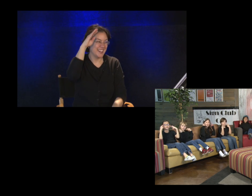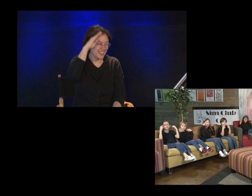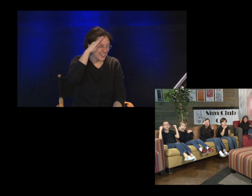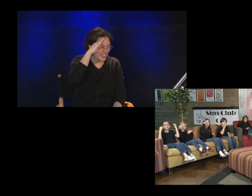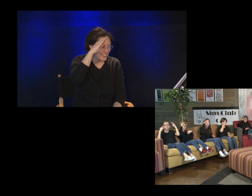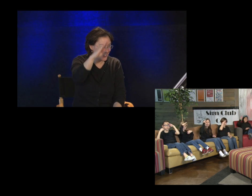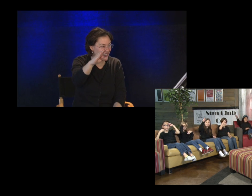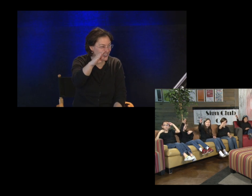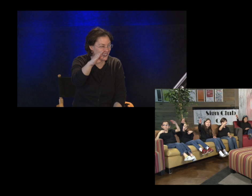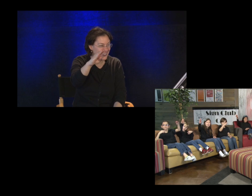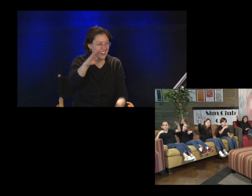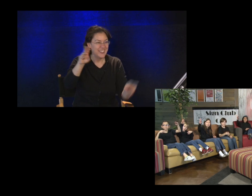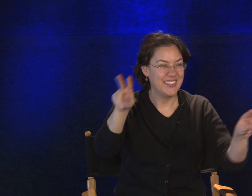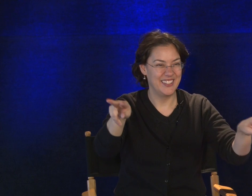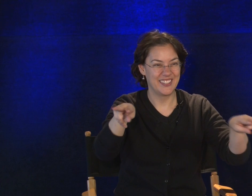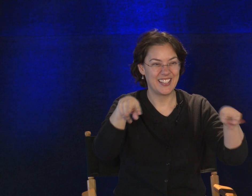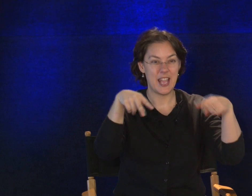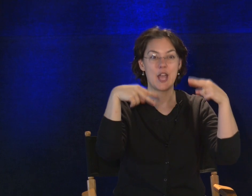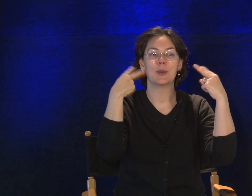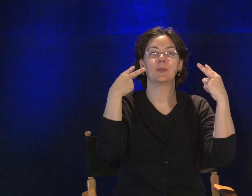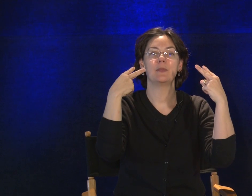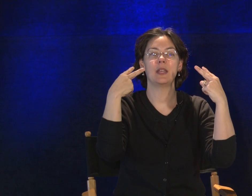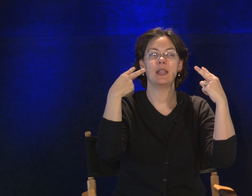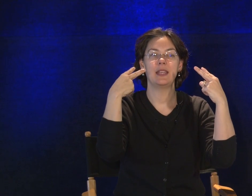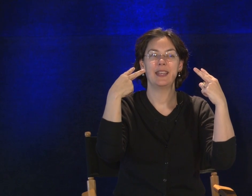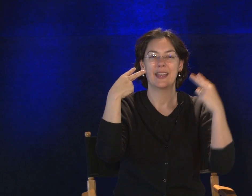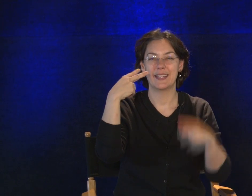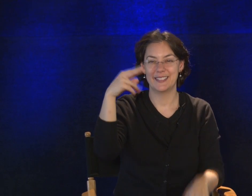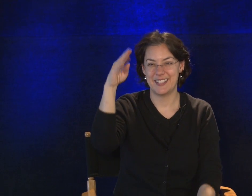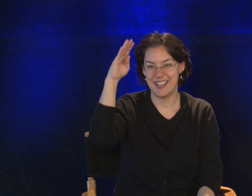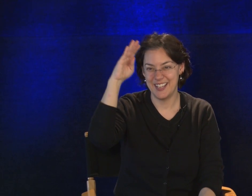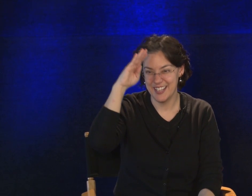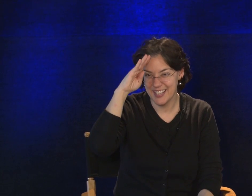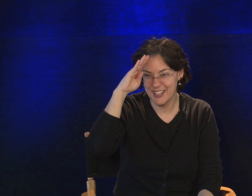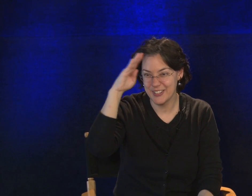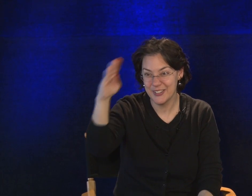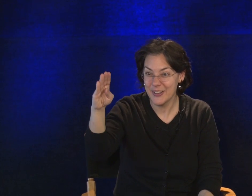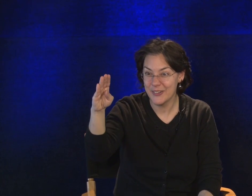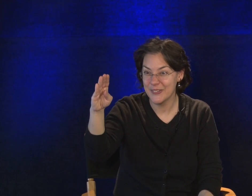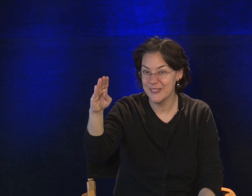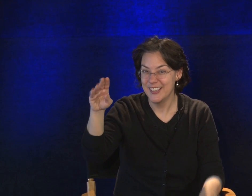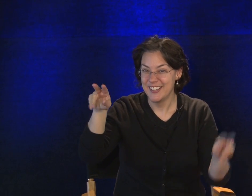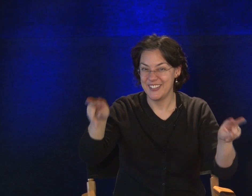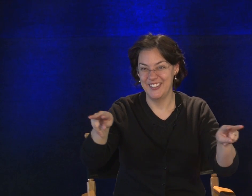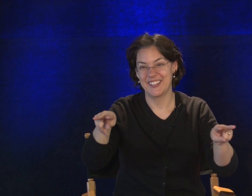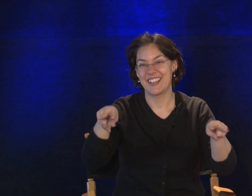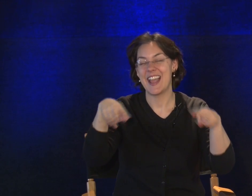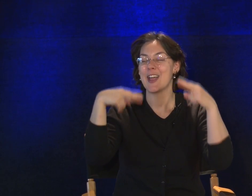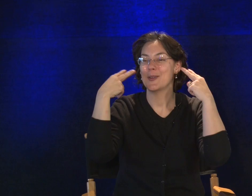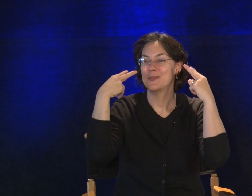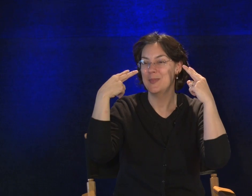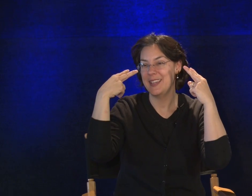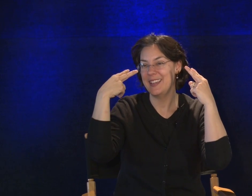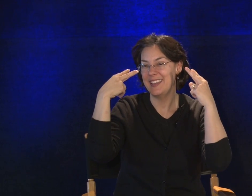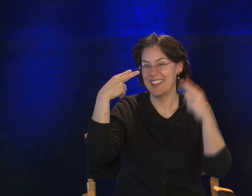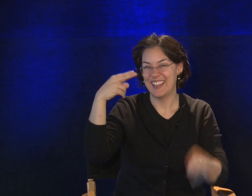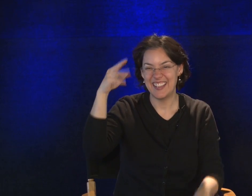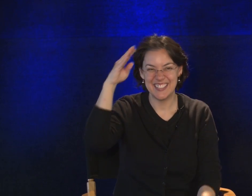hello. Look at me and say hello. Look at me and